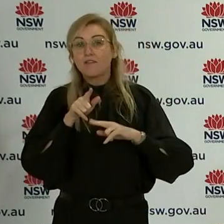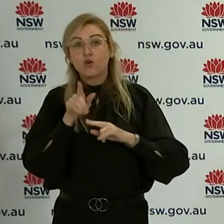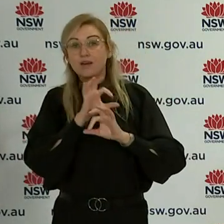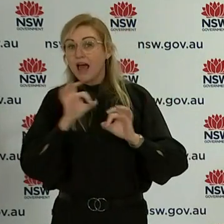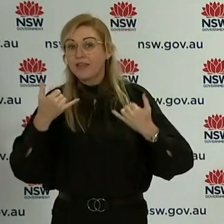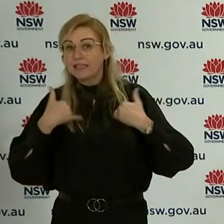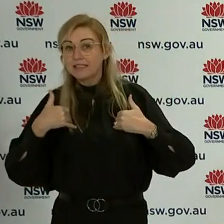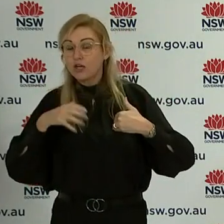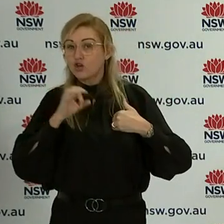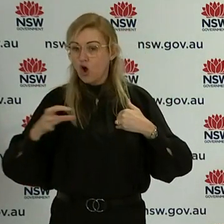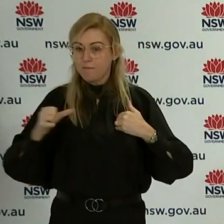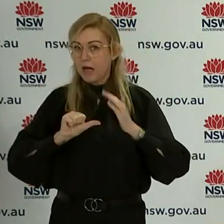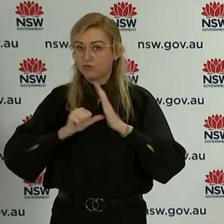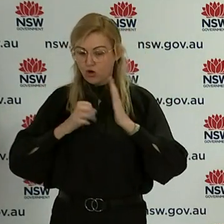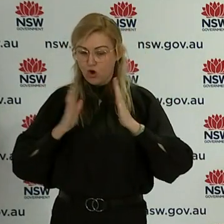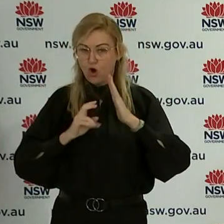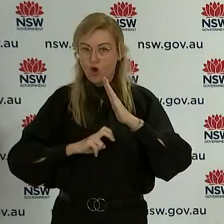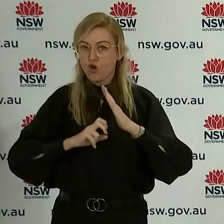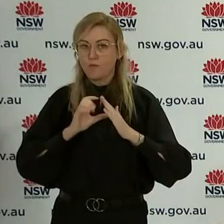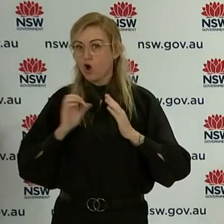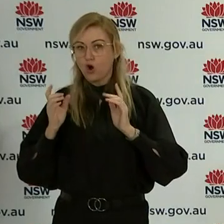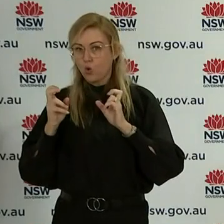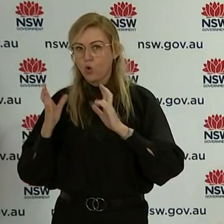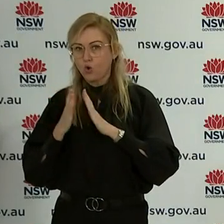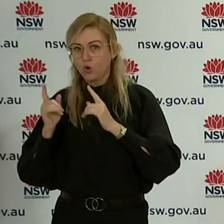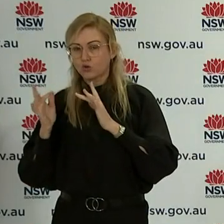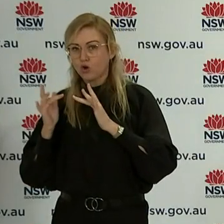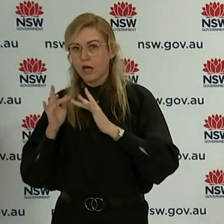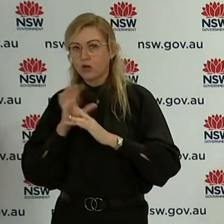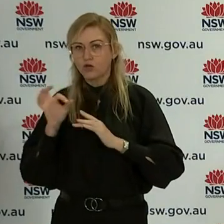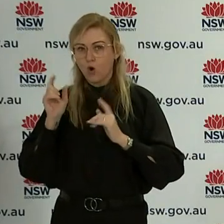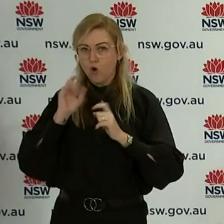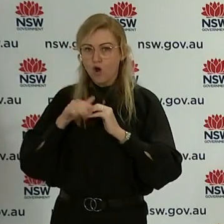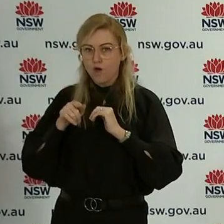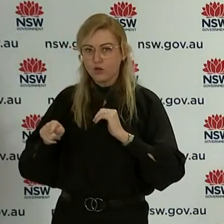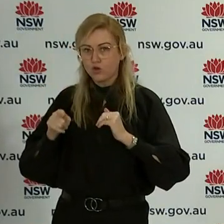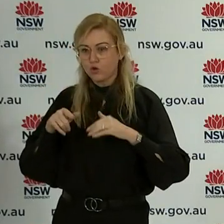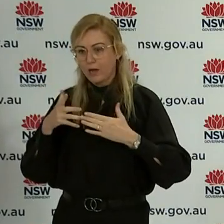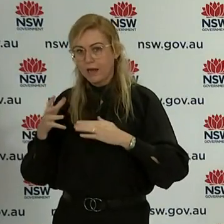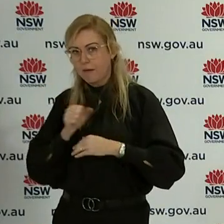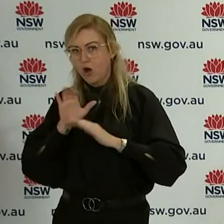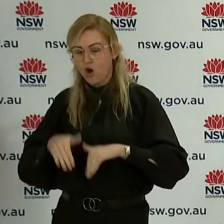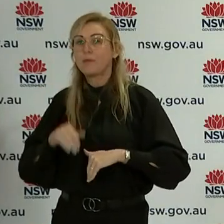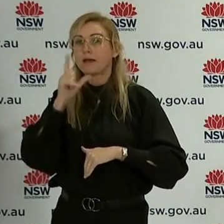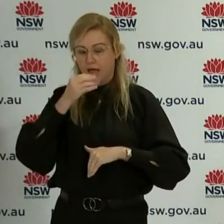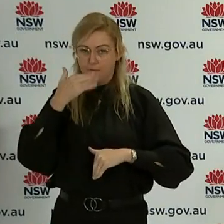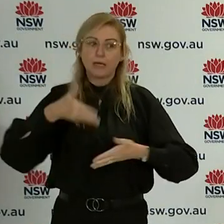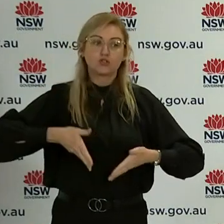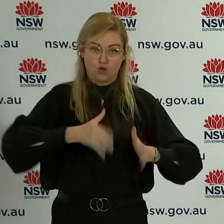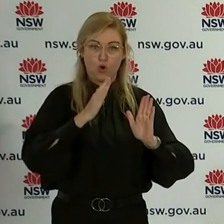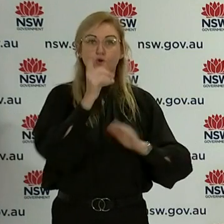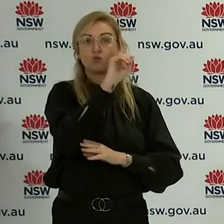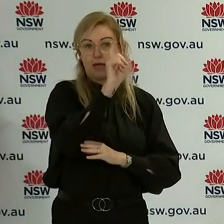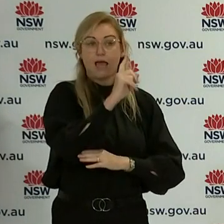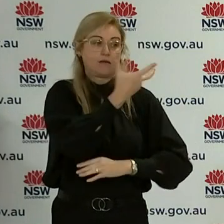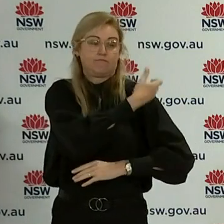and you're not in isolation, you're not a close contact and you're not someone of concern, please come forward and get the jab. Can